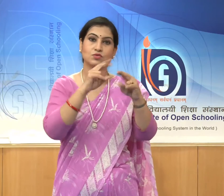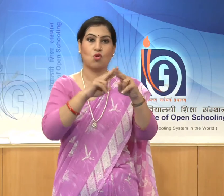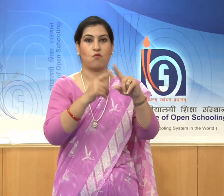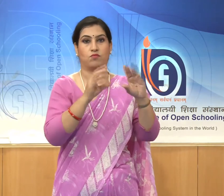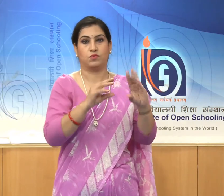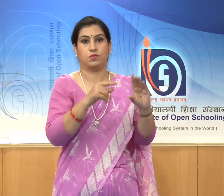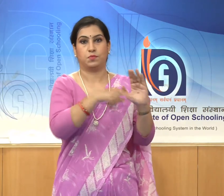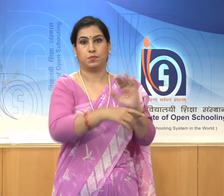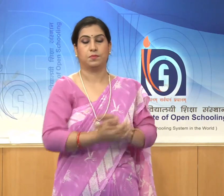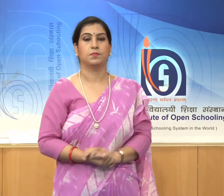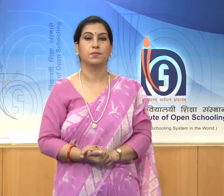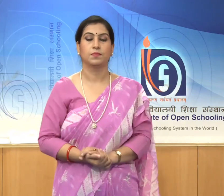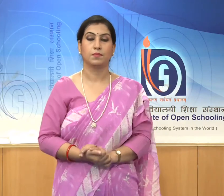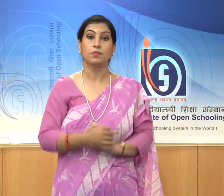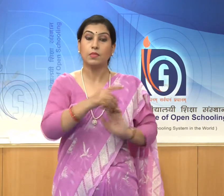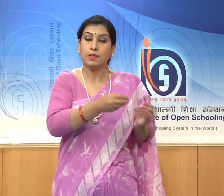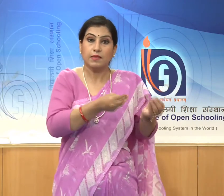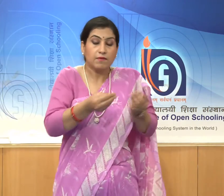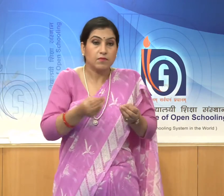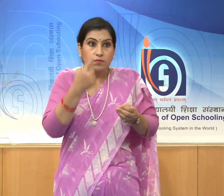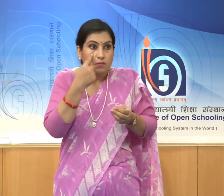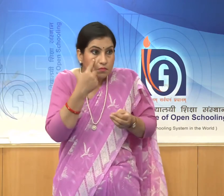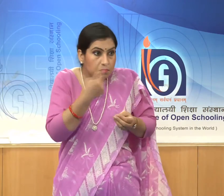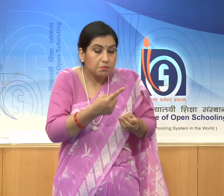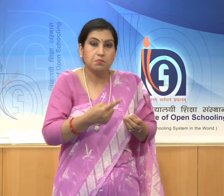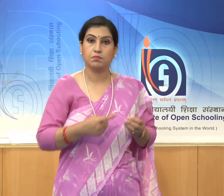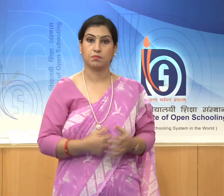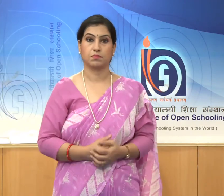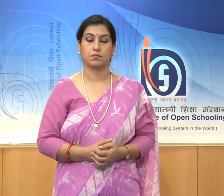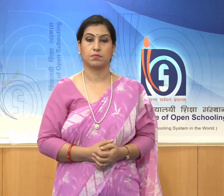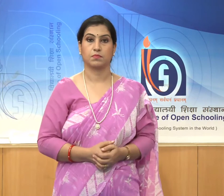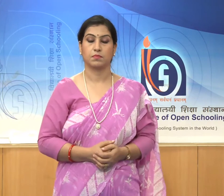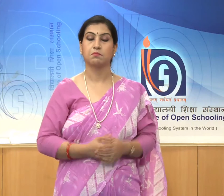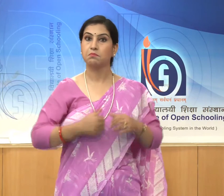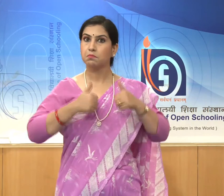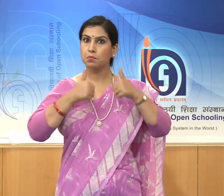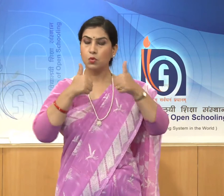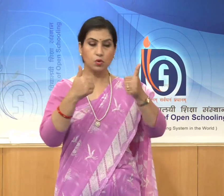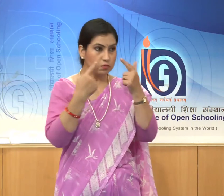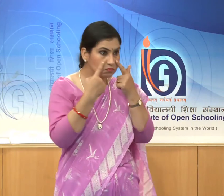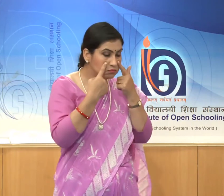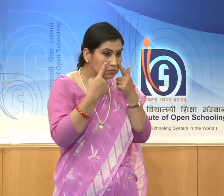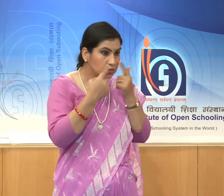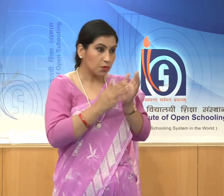It gives the rich surface